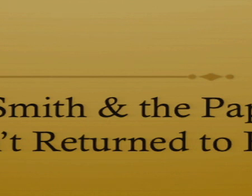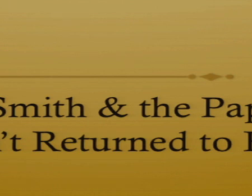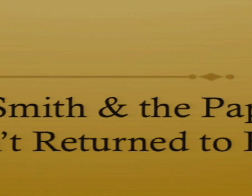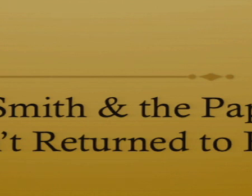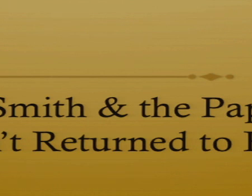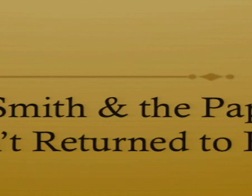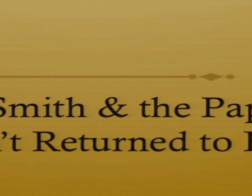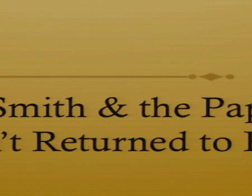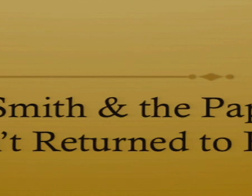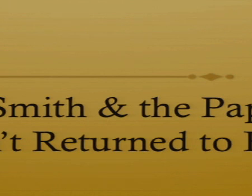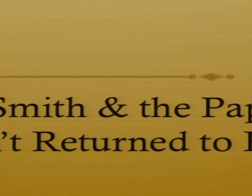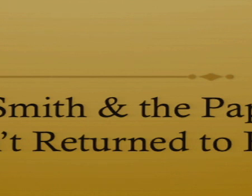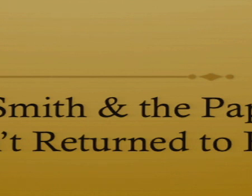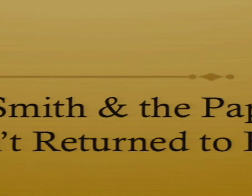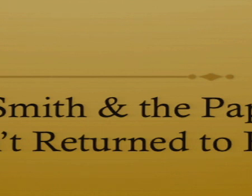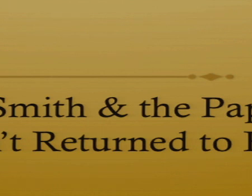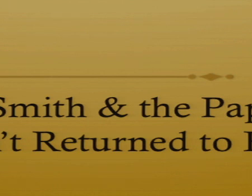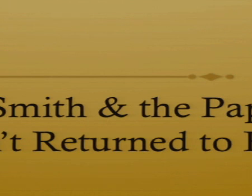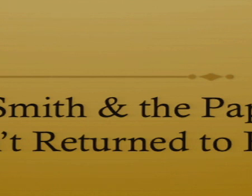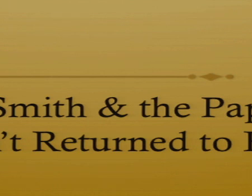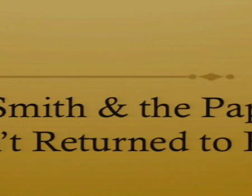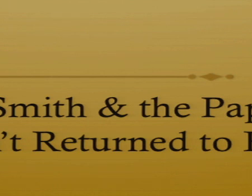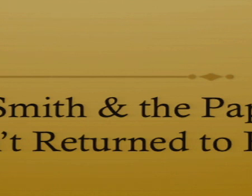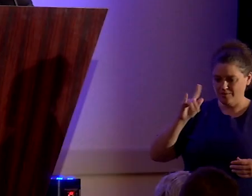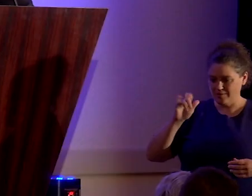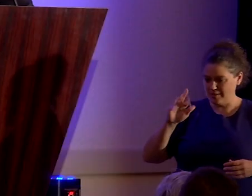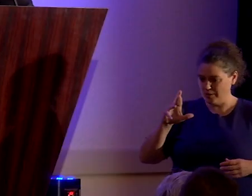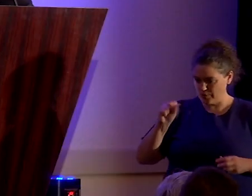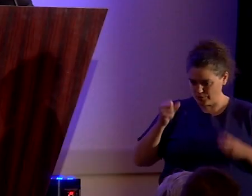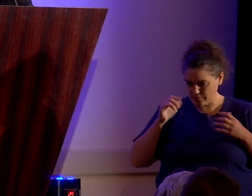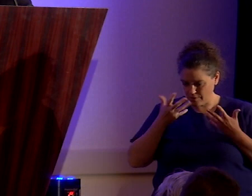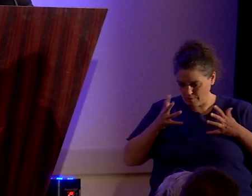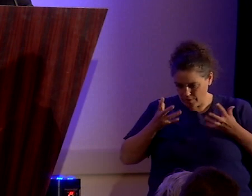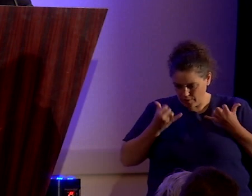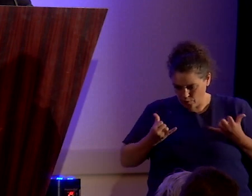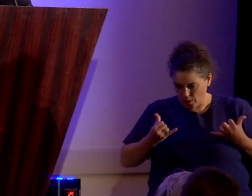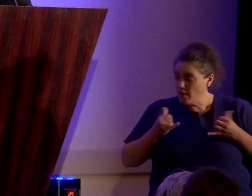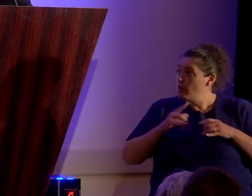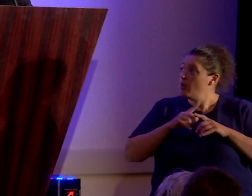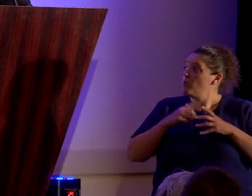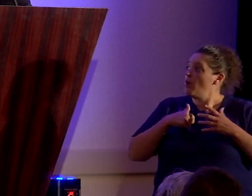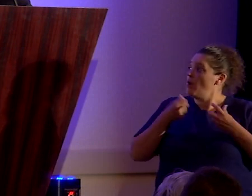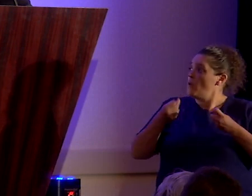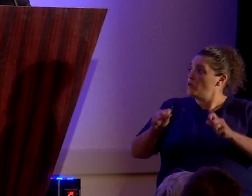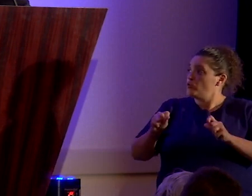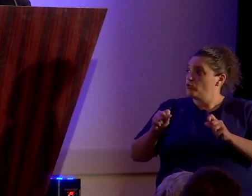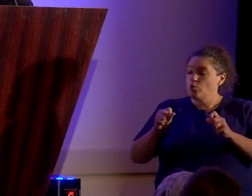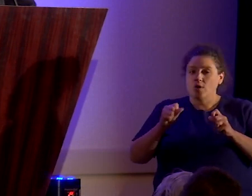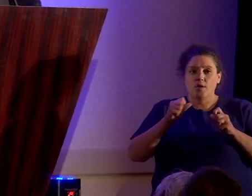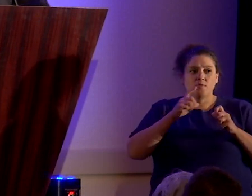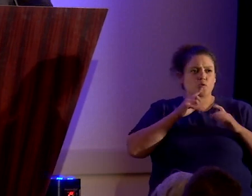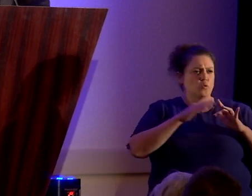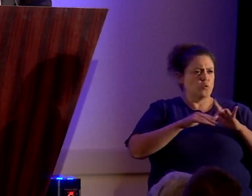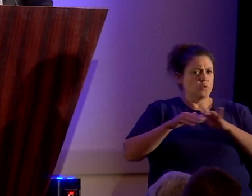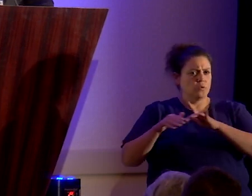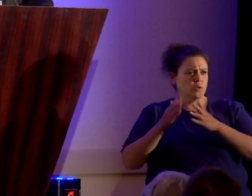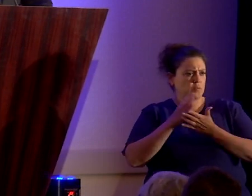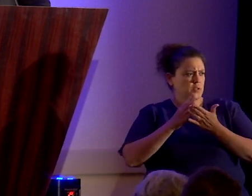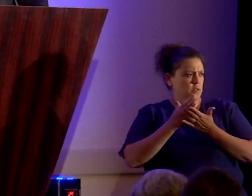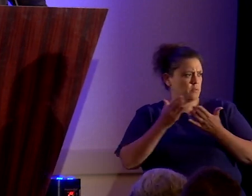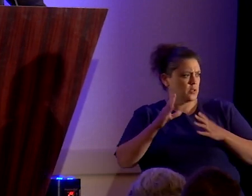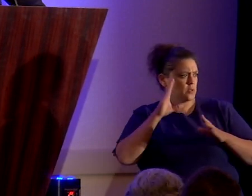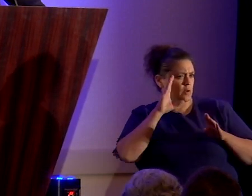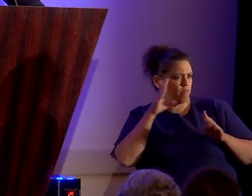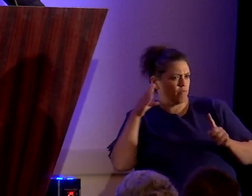presenters and scholars already today. And so I am going to try to skip through some things and